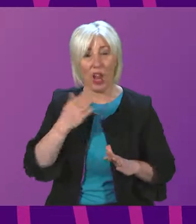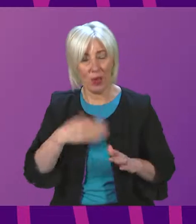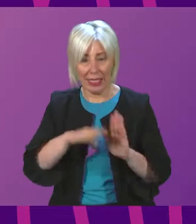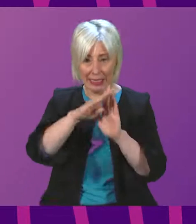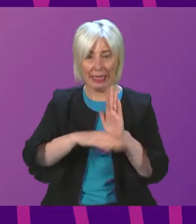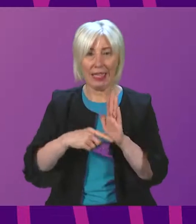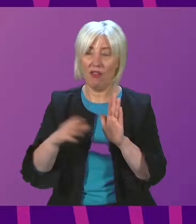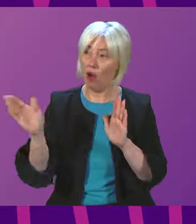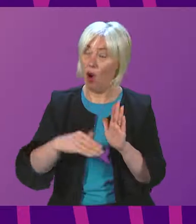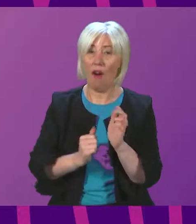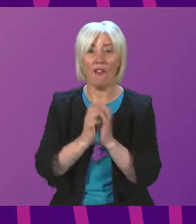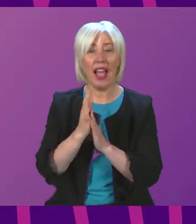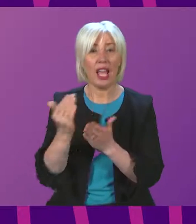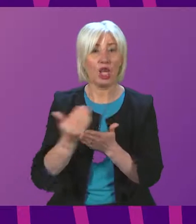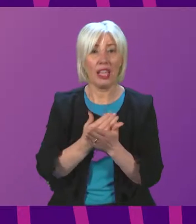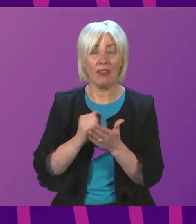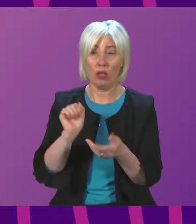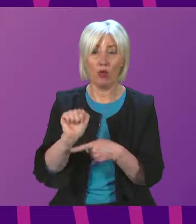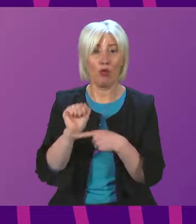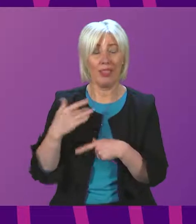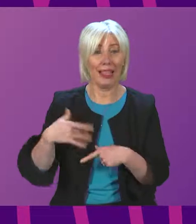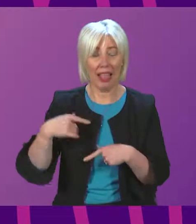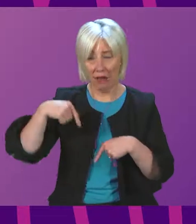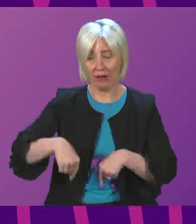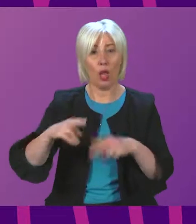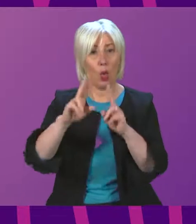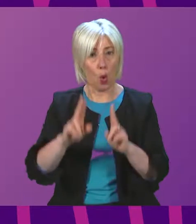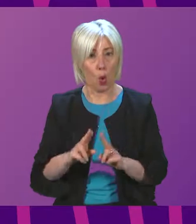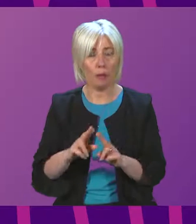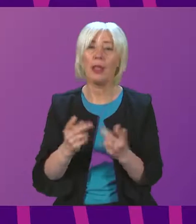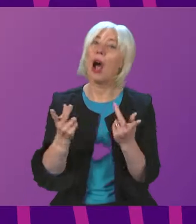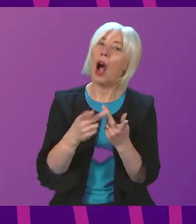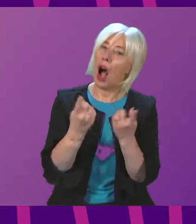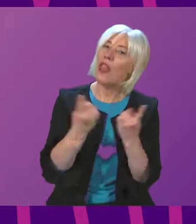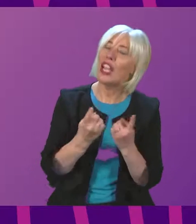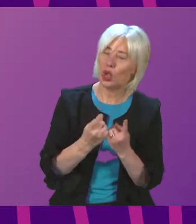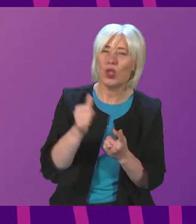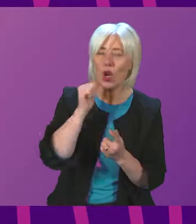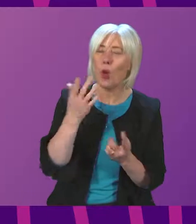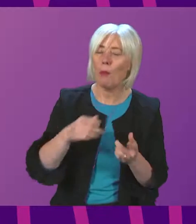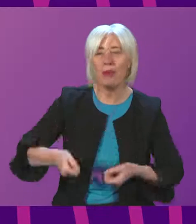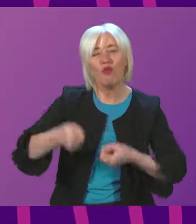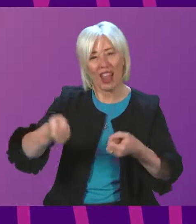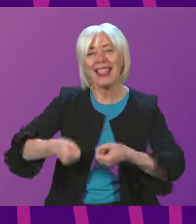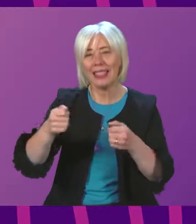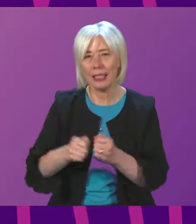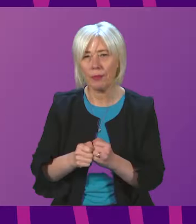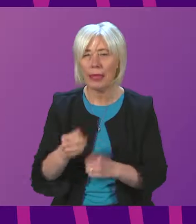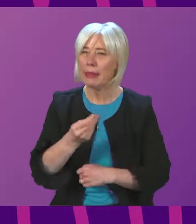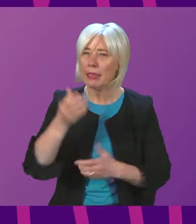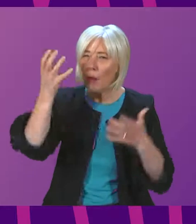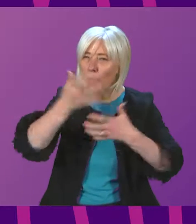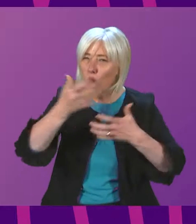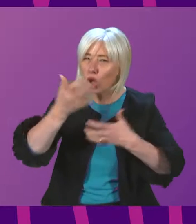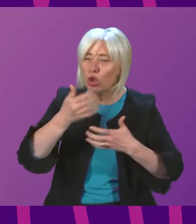safety in all types of home and to protect lives. But let me also address the other issues that I've heard raised. I'm aware of some concerns about